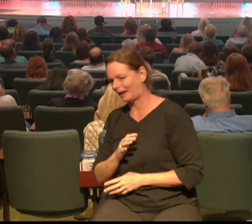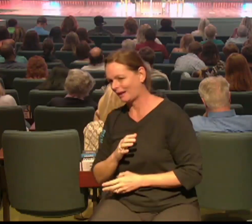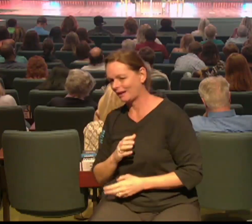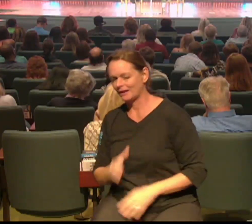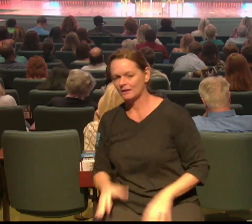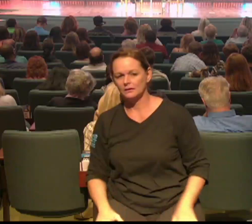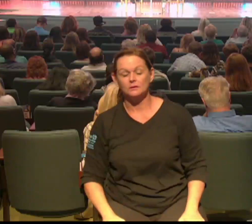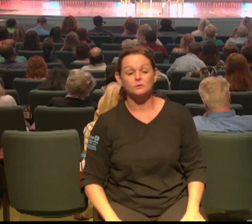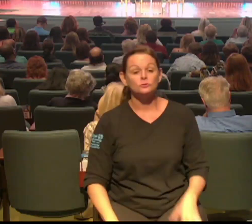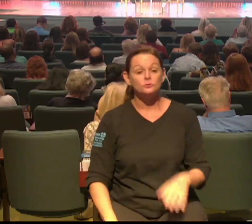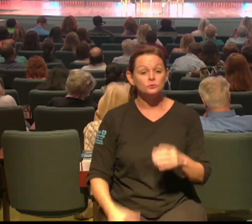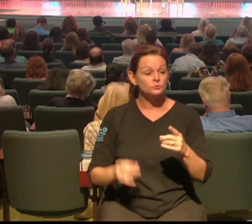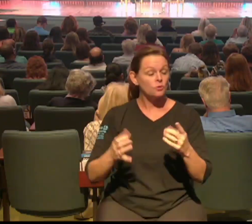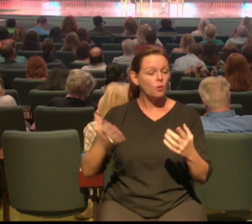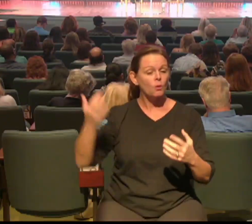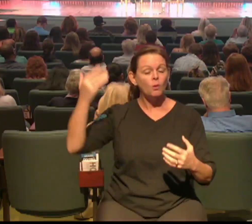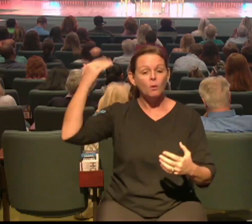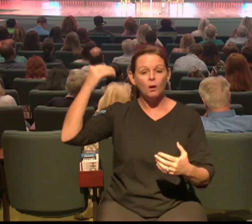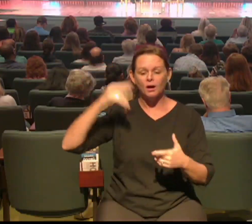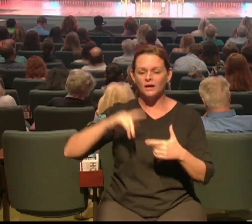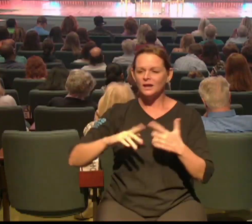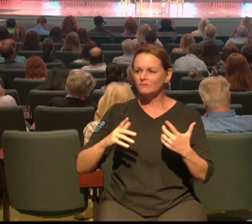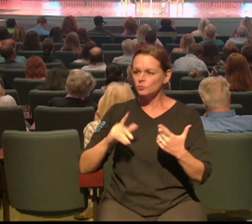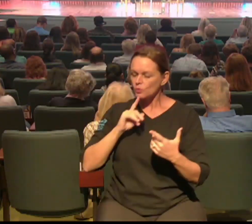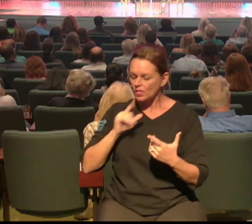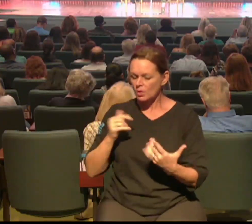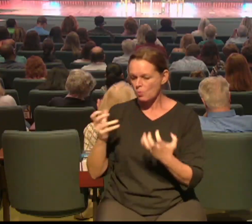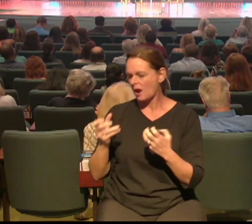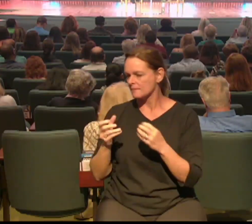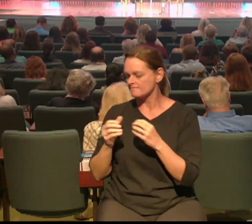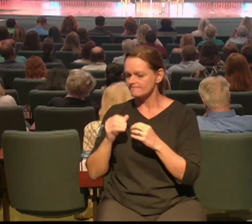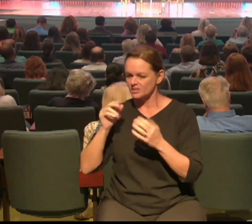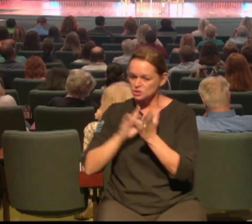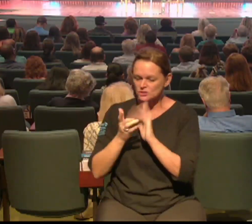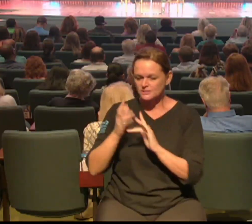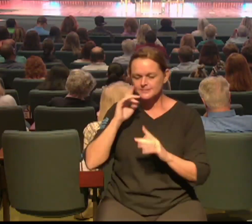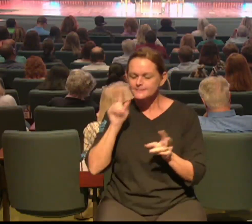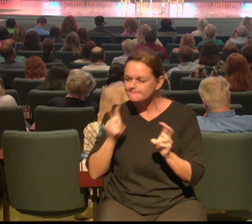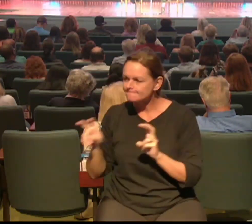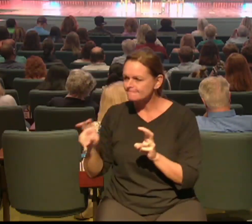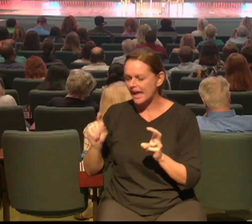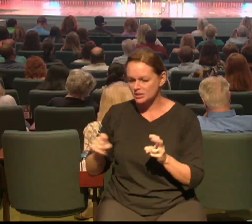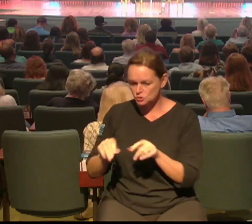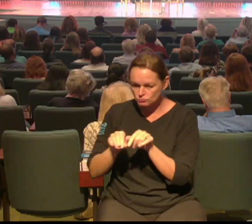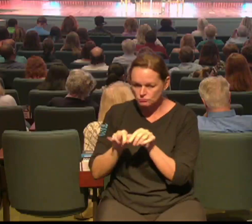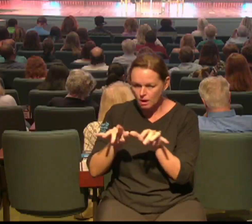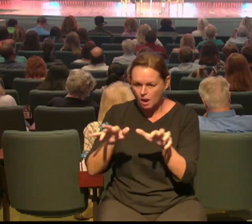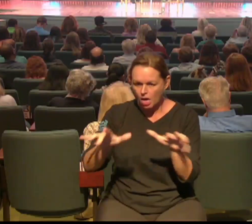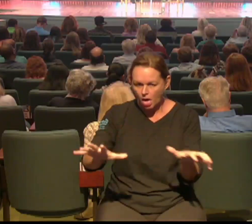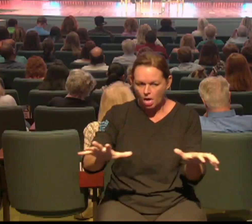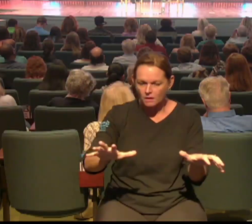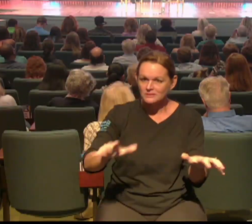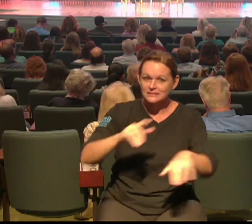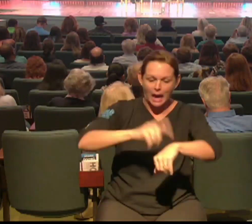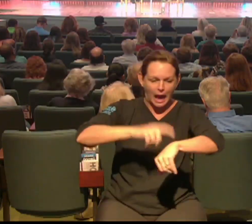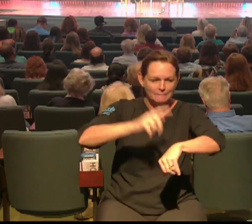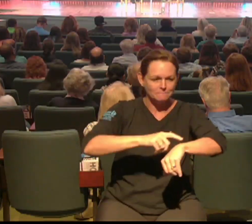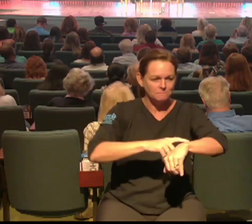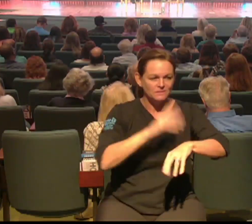disciples, a movement that could actually bring hope back to the people of the earth and back to the people in your lives. See, when we